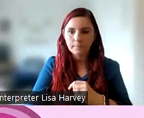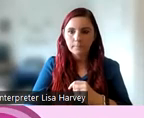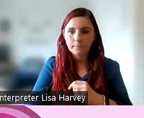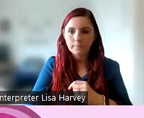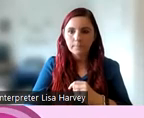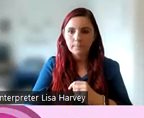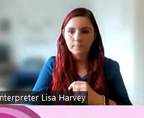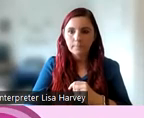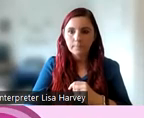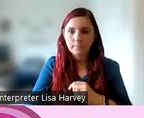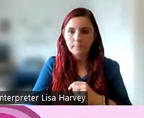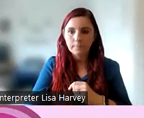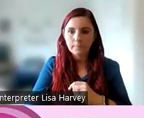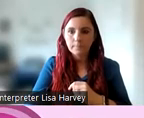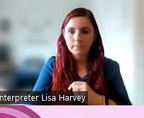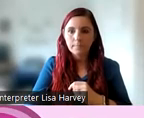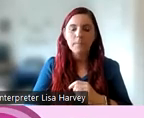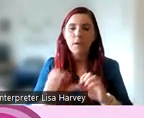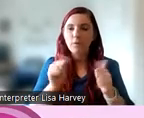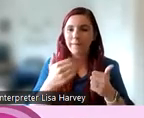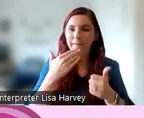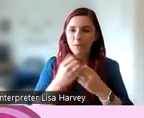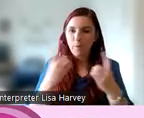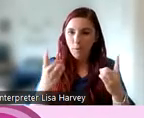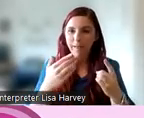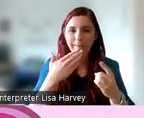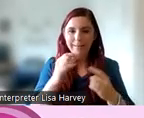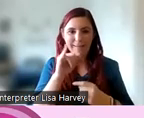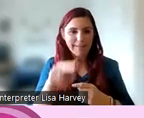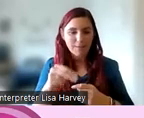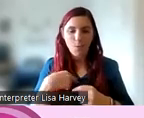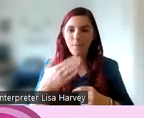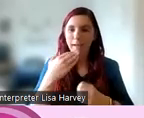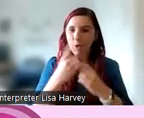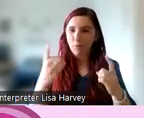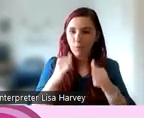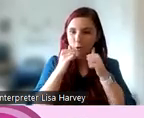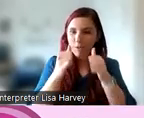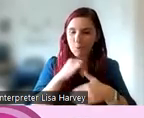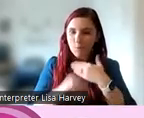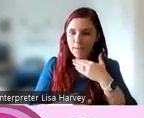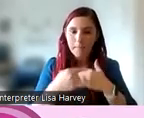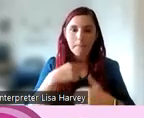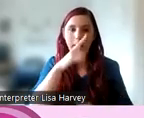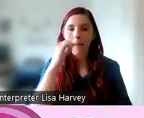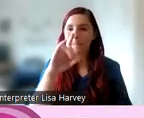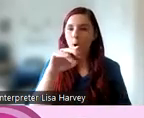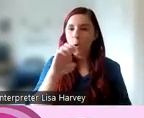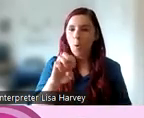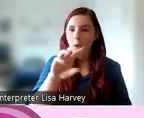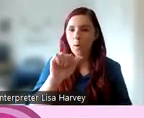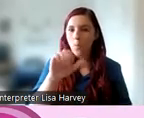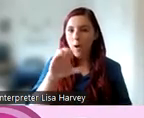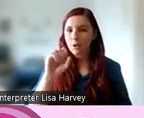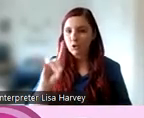very much. And thank you, Aideen. So good afternoon, everybody. And thank you very much for attending our webinar today. My name is Chloe Walsh. And I'm going to